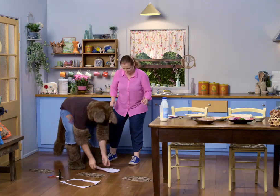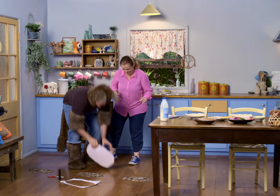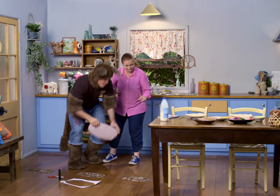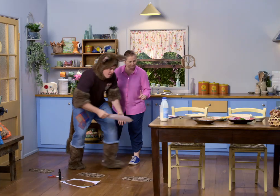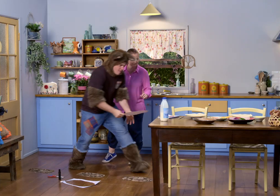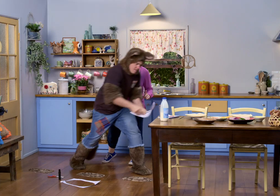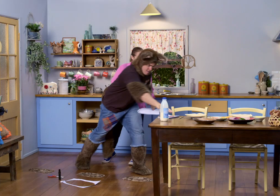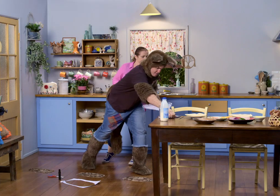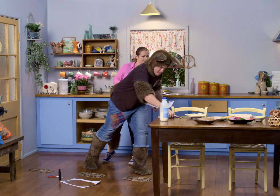hold on.